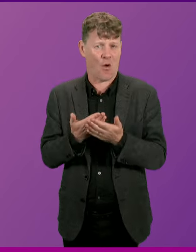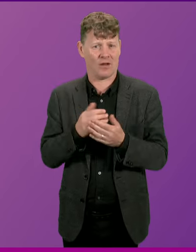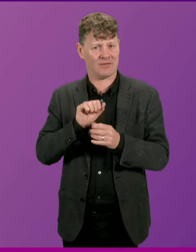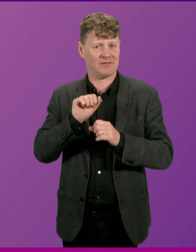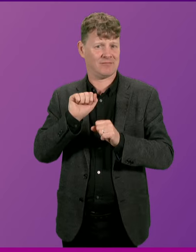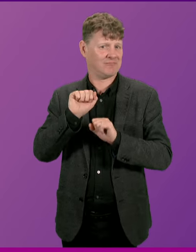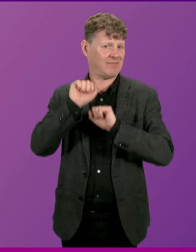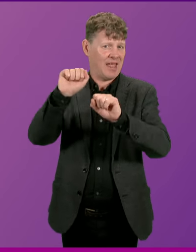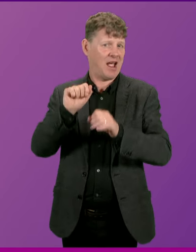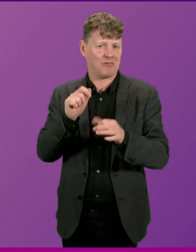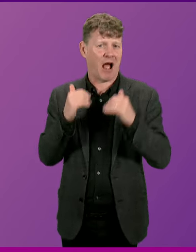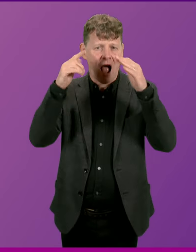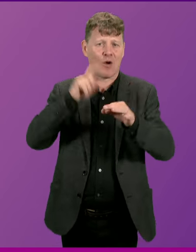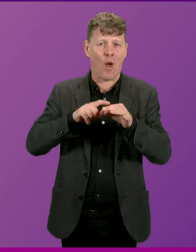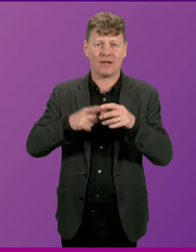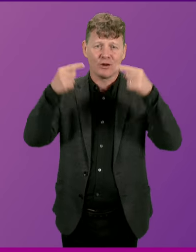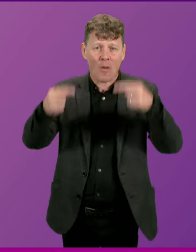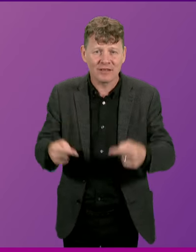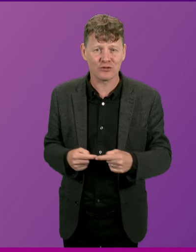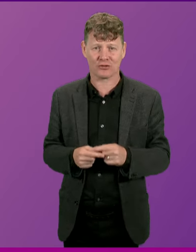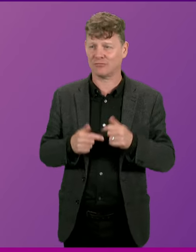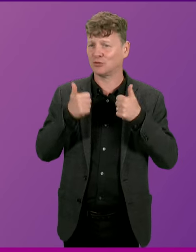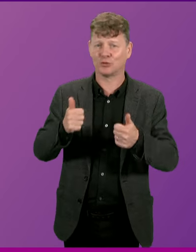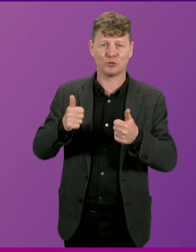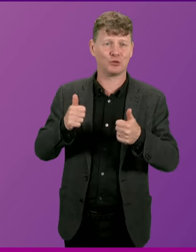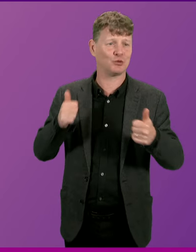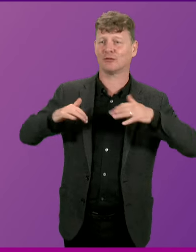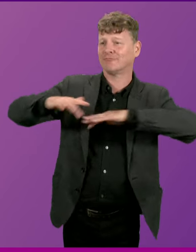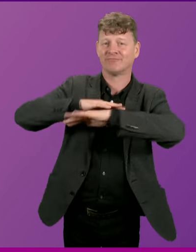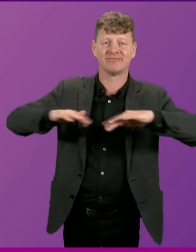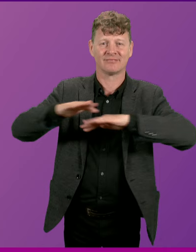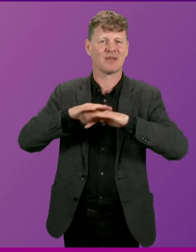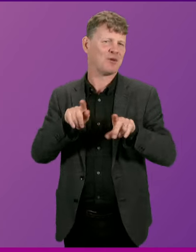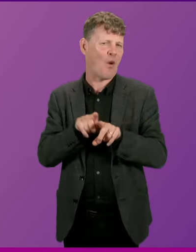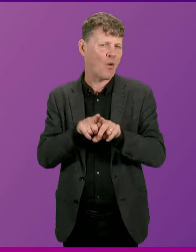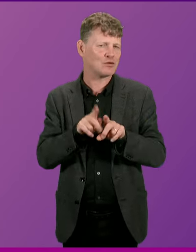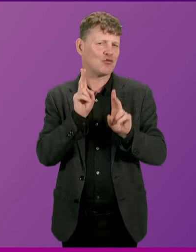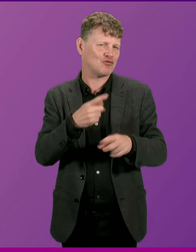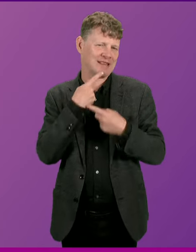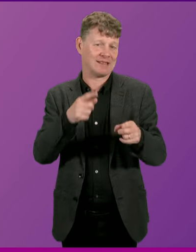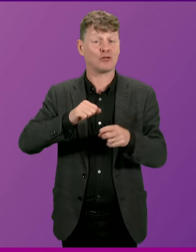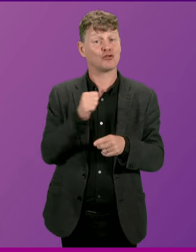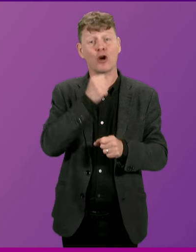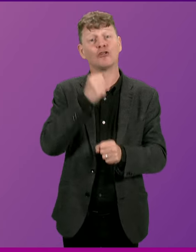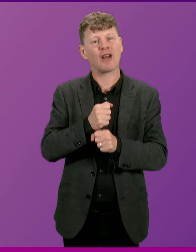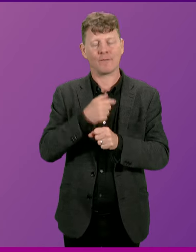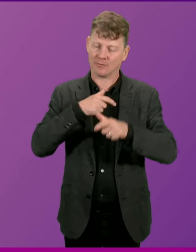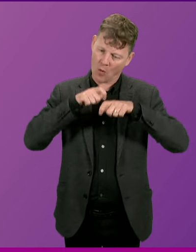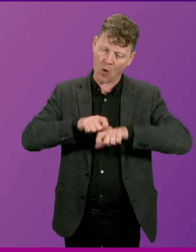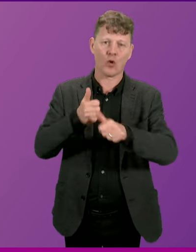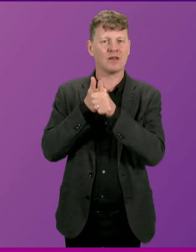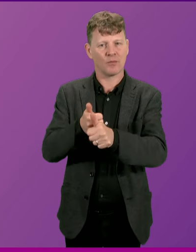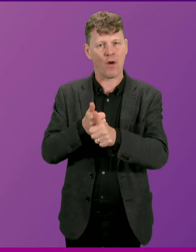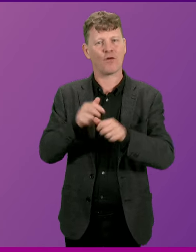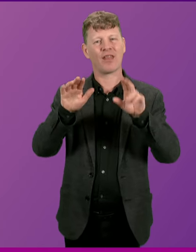of the competition, the spirit in which it was played, but also restate the Scottish Government's ongoing support for the International